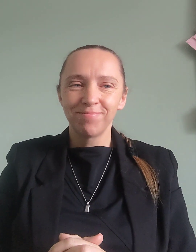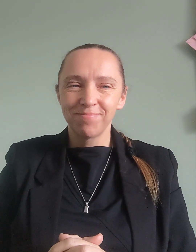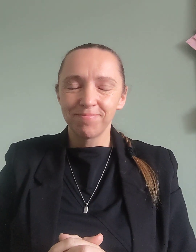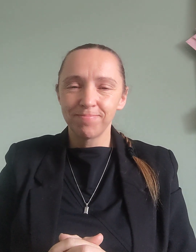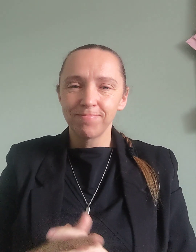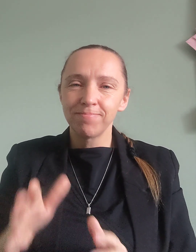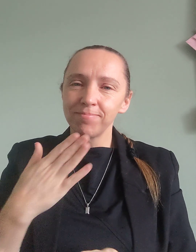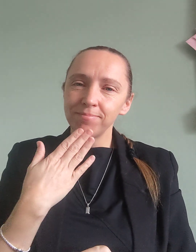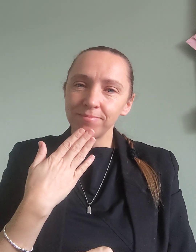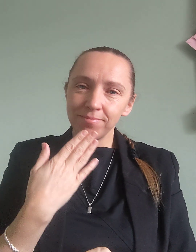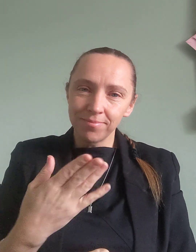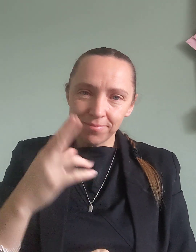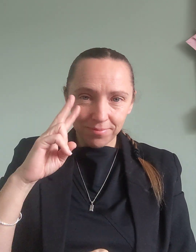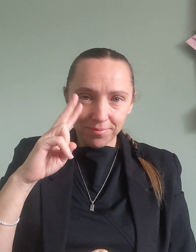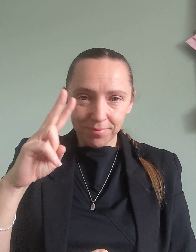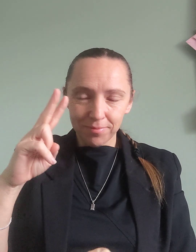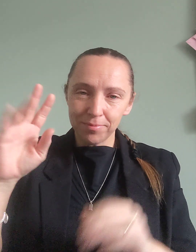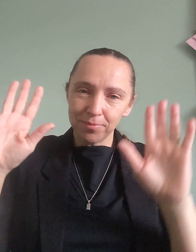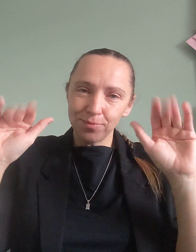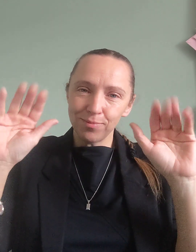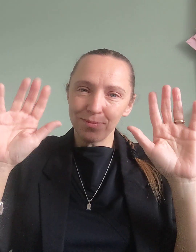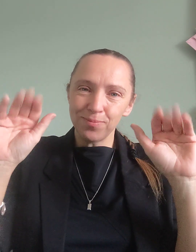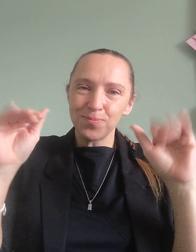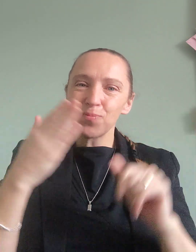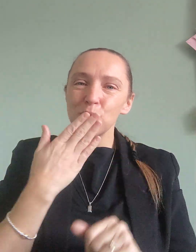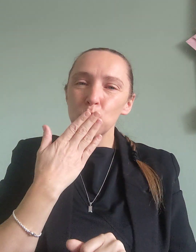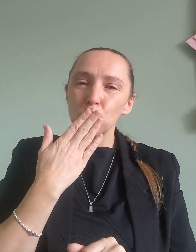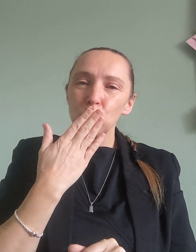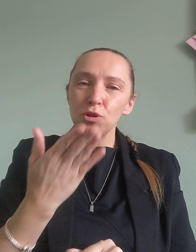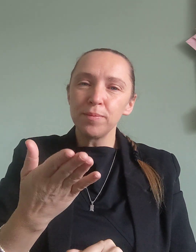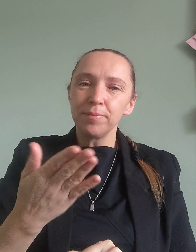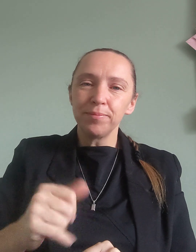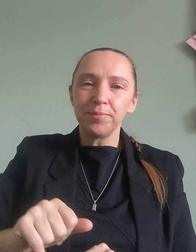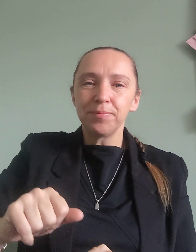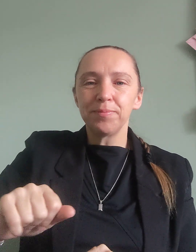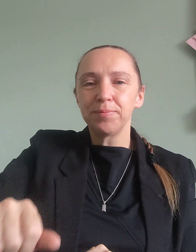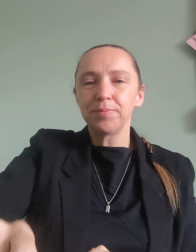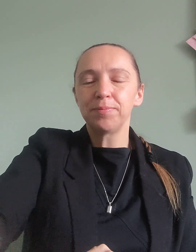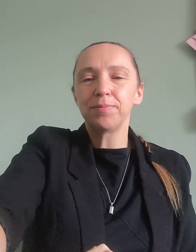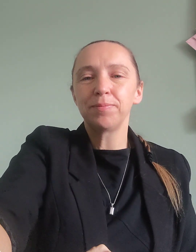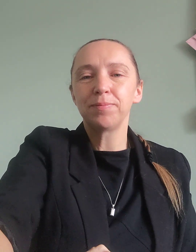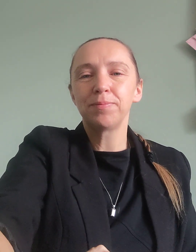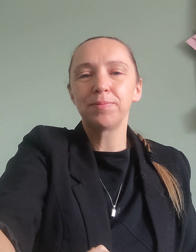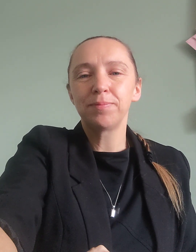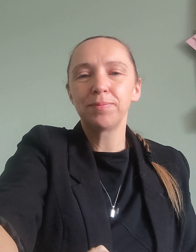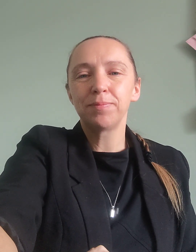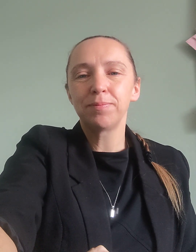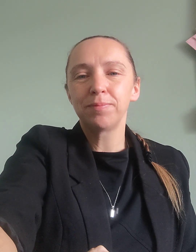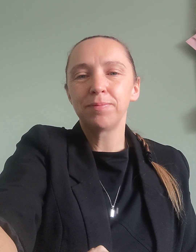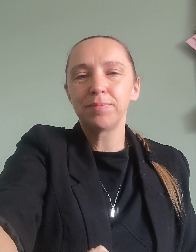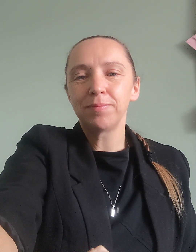disclose, I you in I must disclose, carry